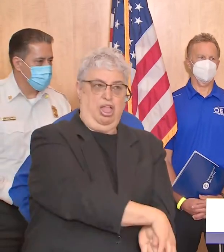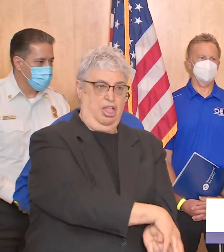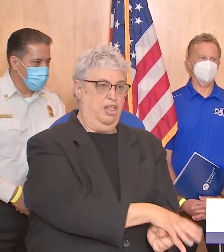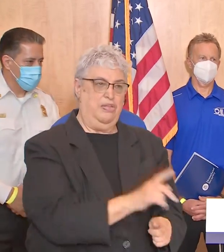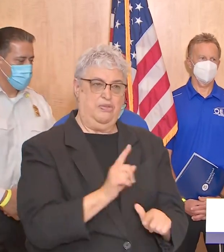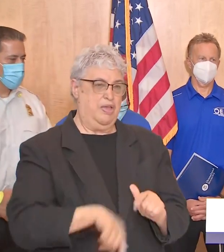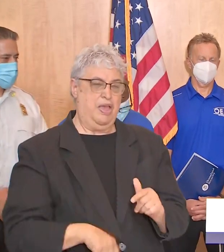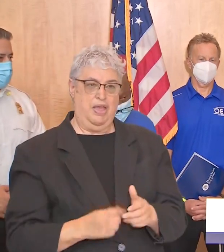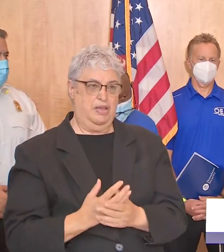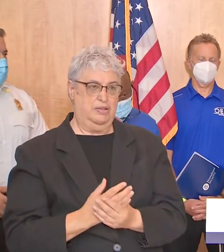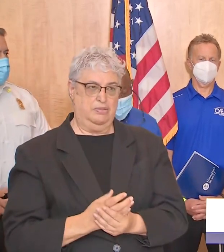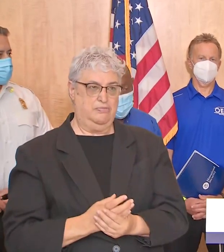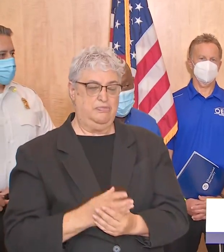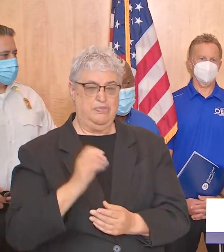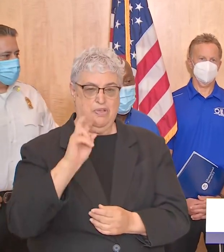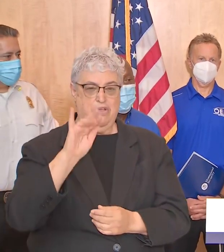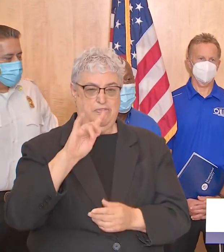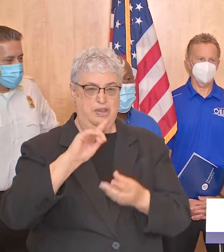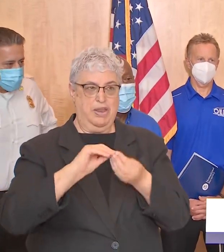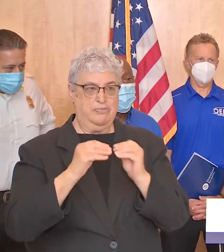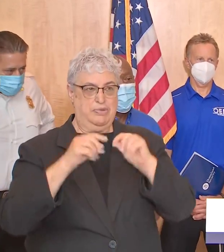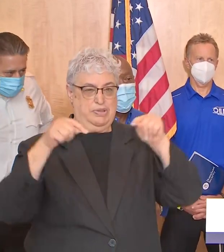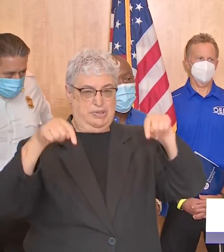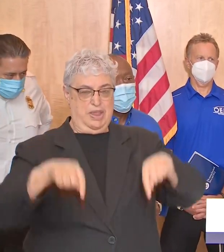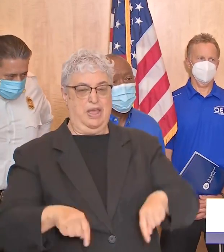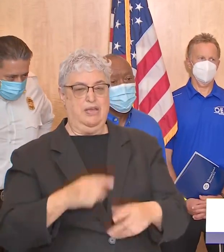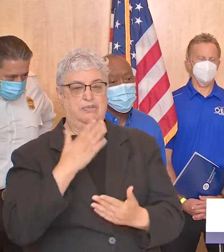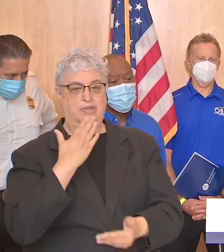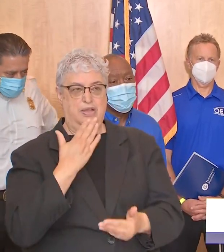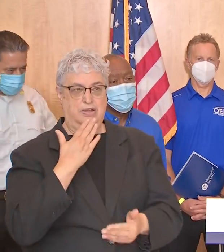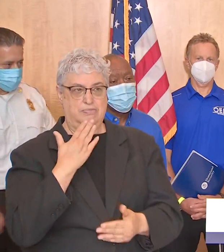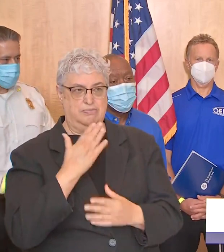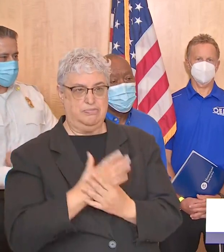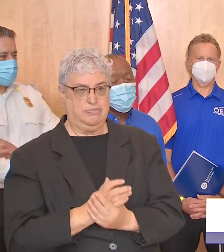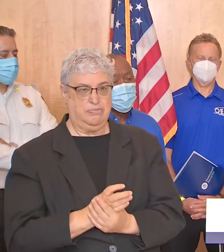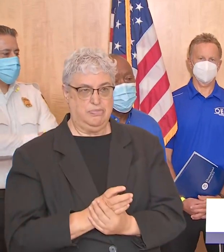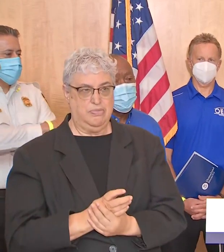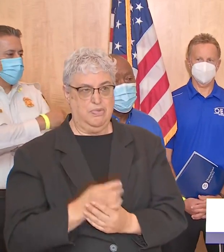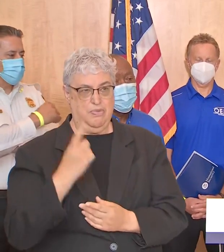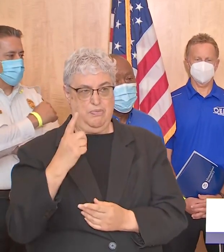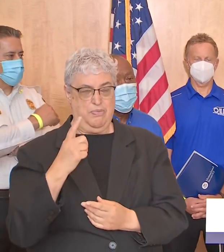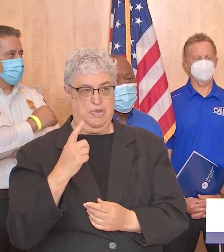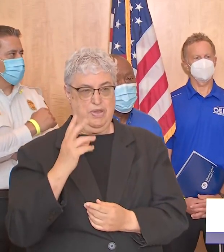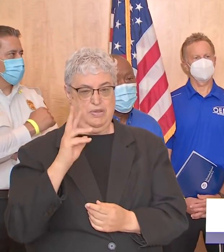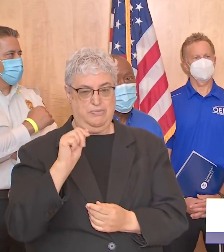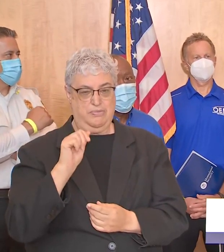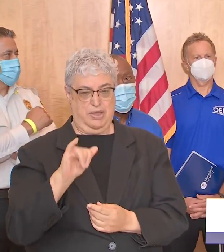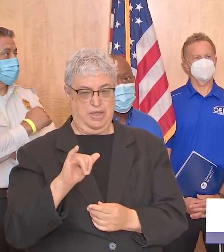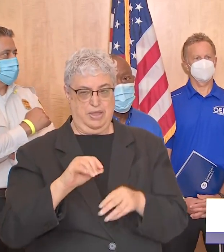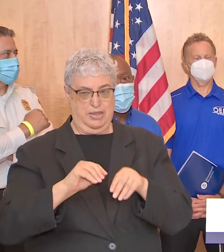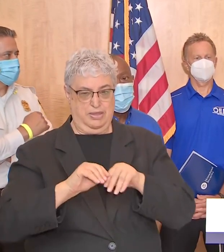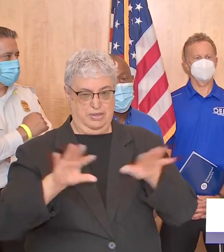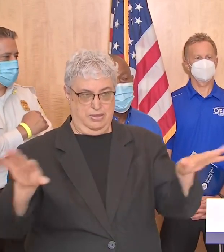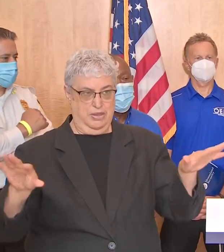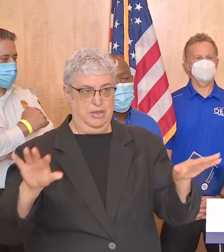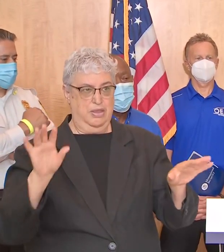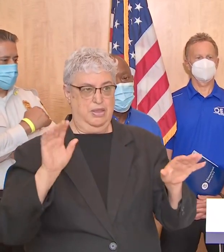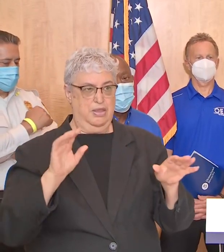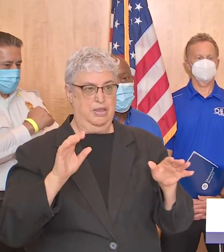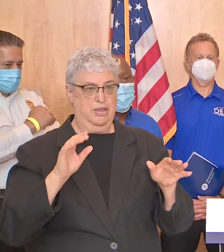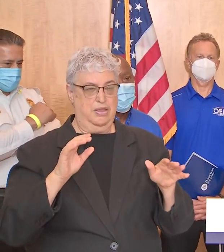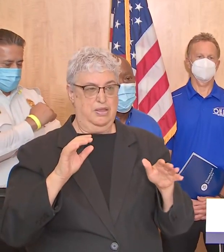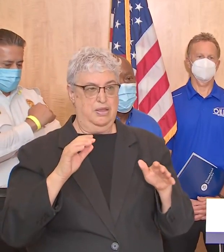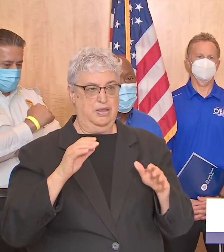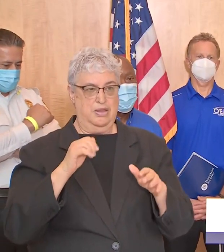grateful to hear the covet numbers going down but the one way to expand community spread is in a time of